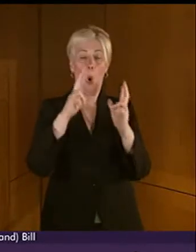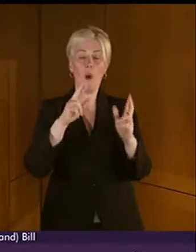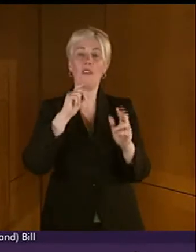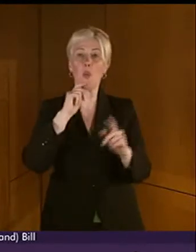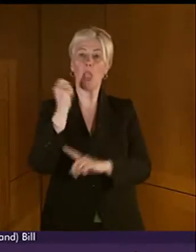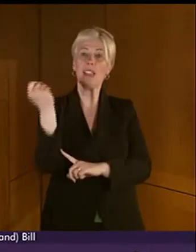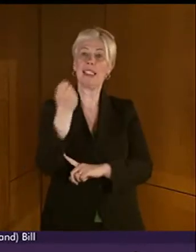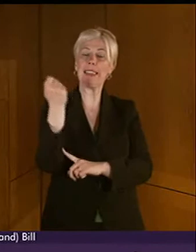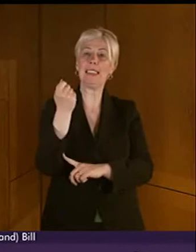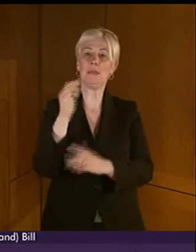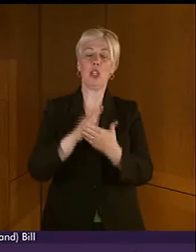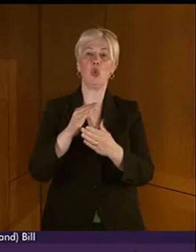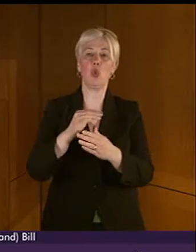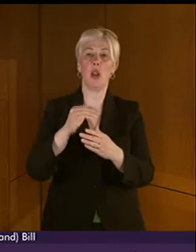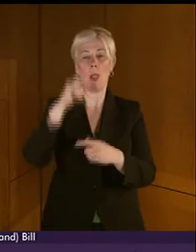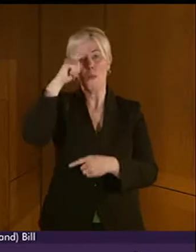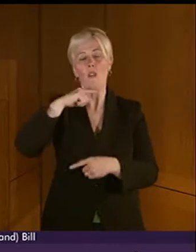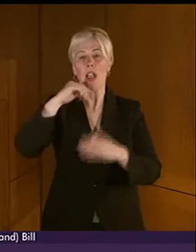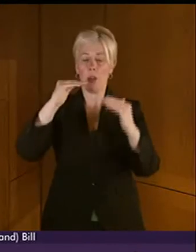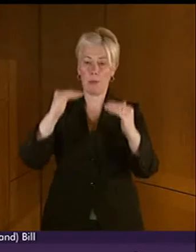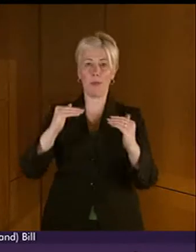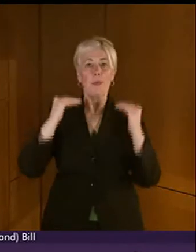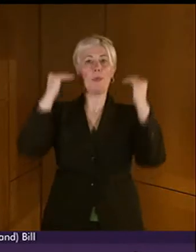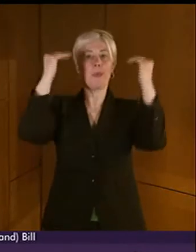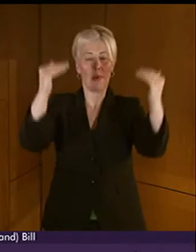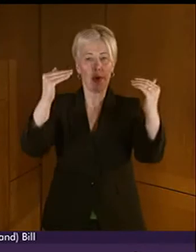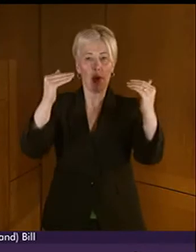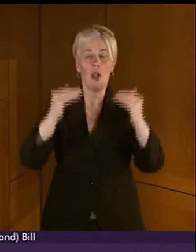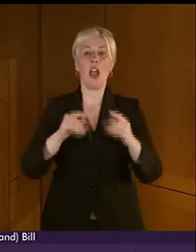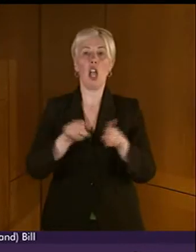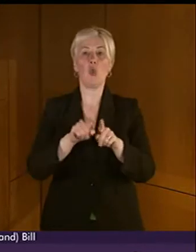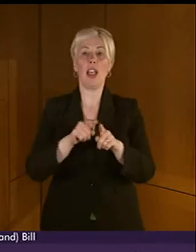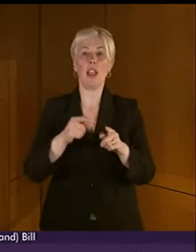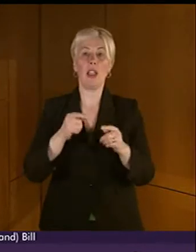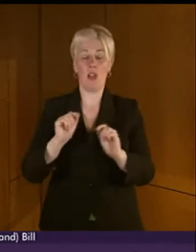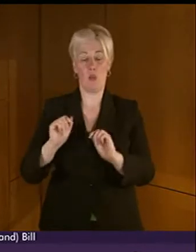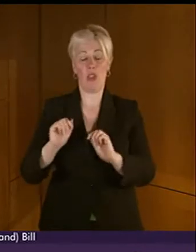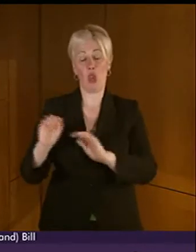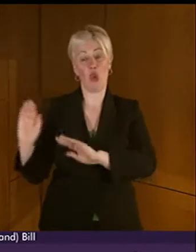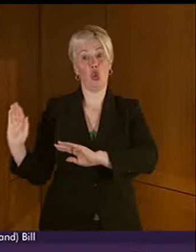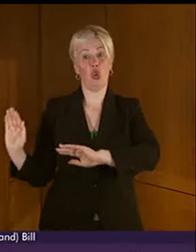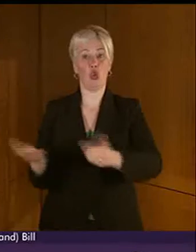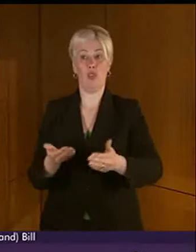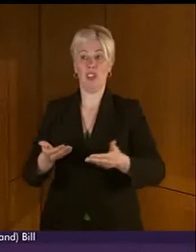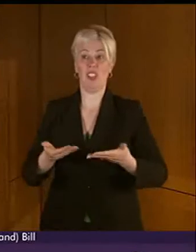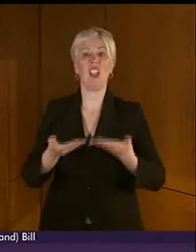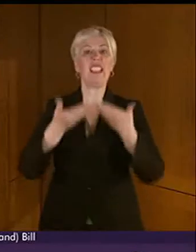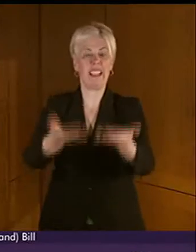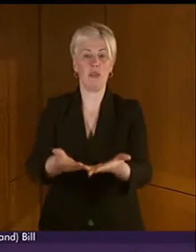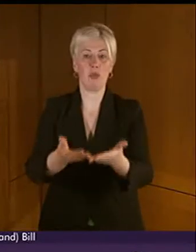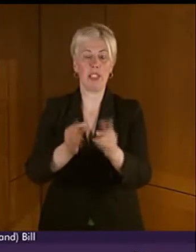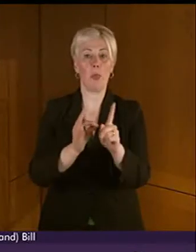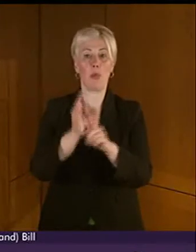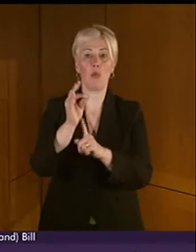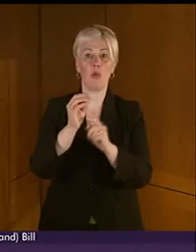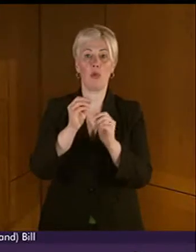the profile of BSL and increase its use in the delivery of services. However, I have